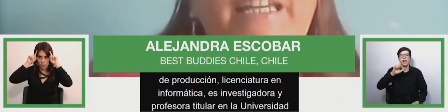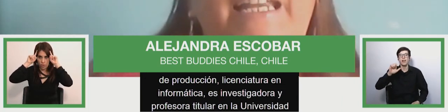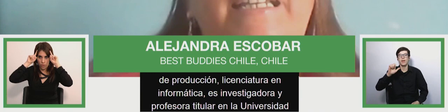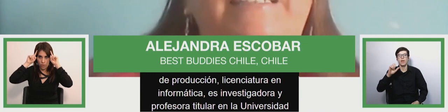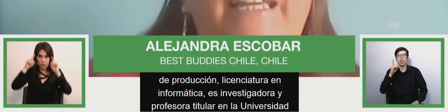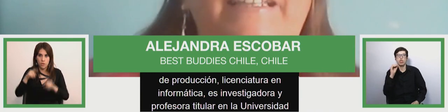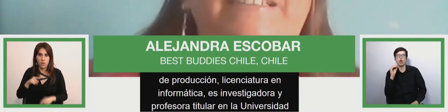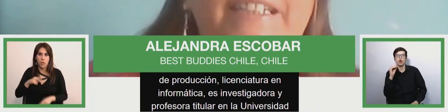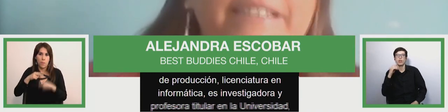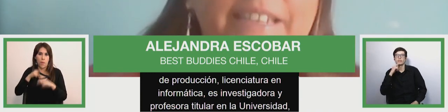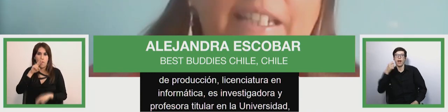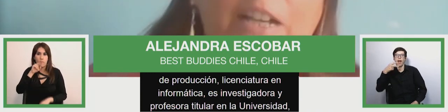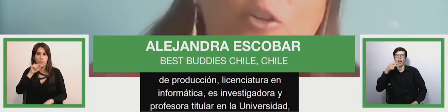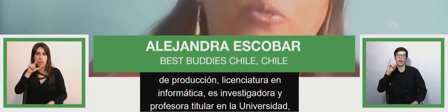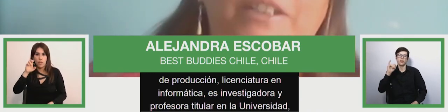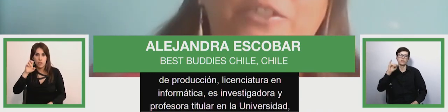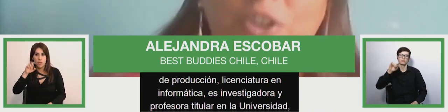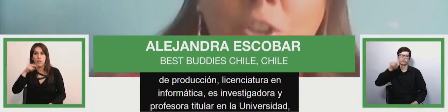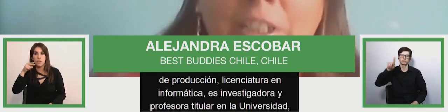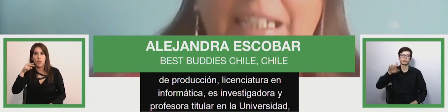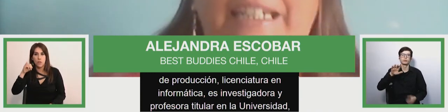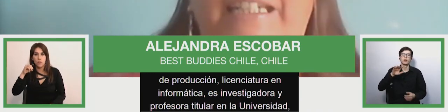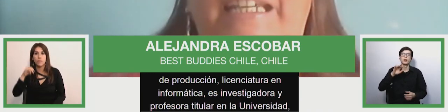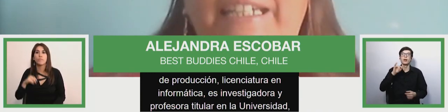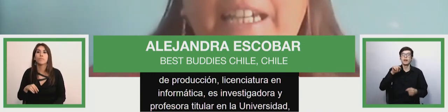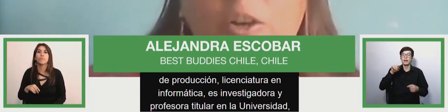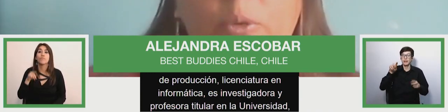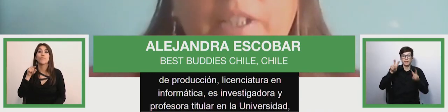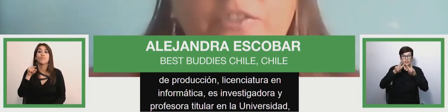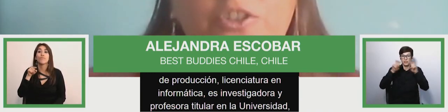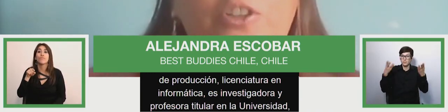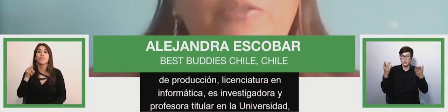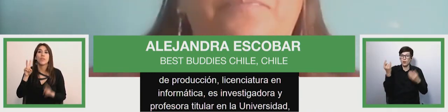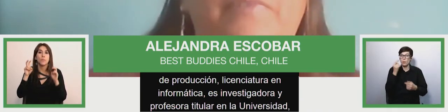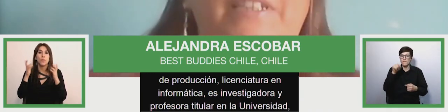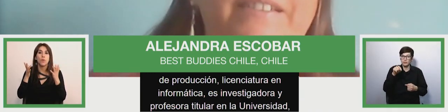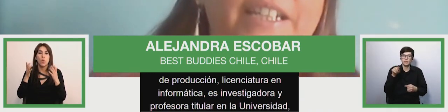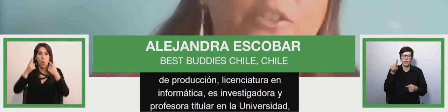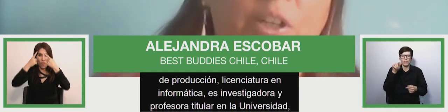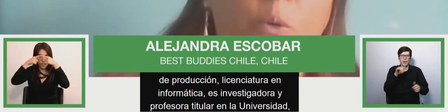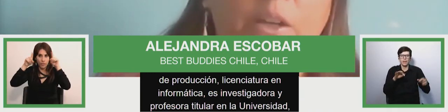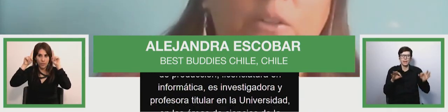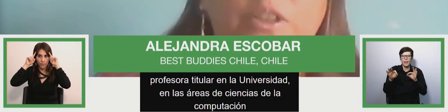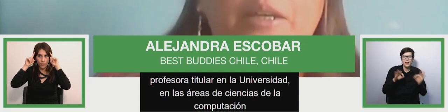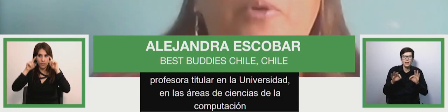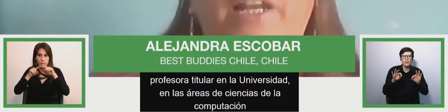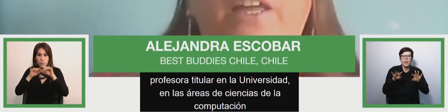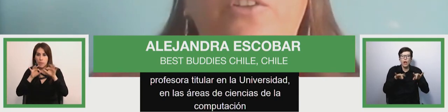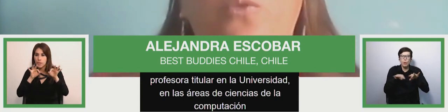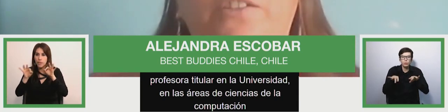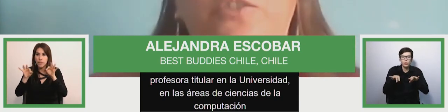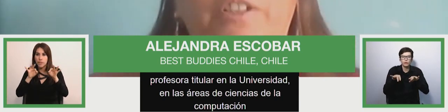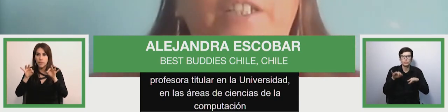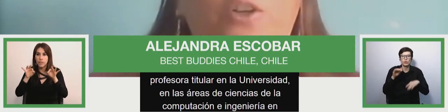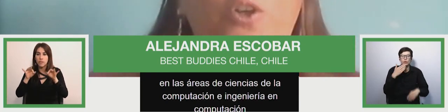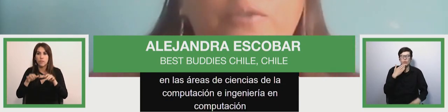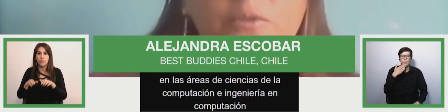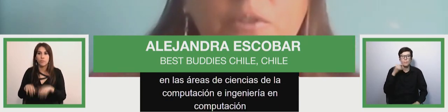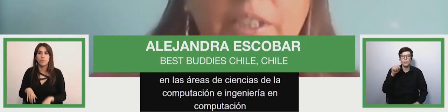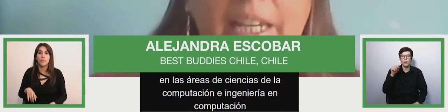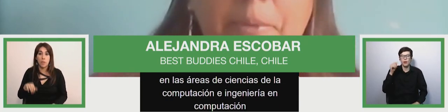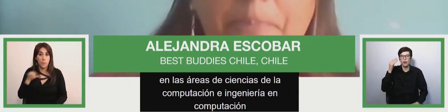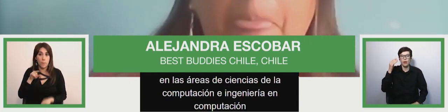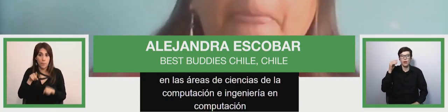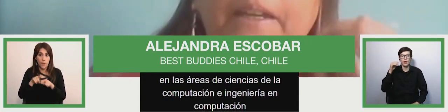uni valley in sciences of computer engineering computing this game design and postgraduate in